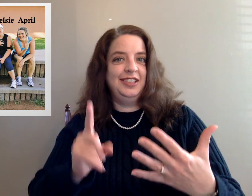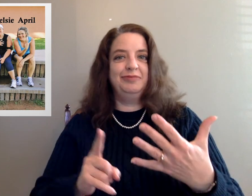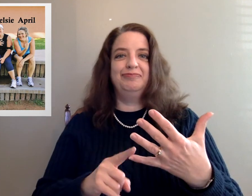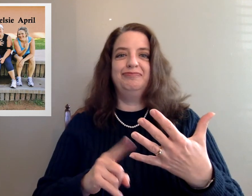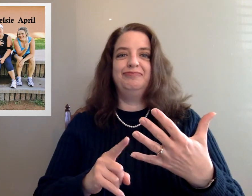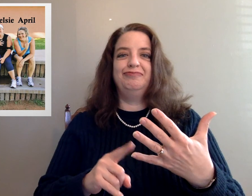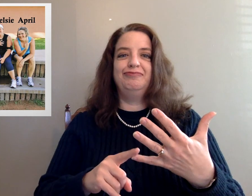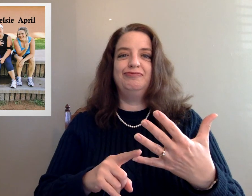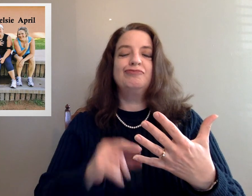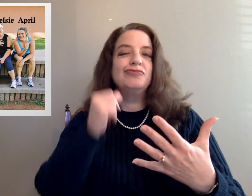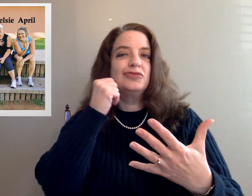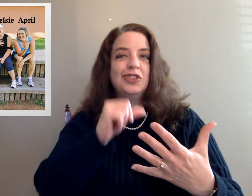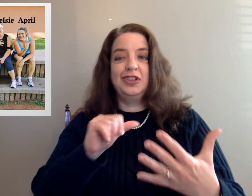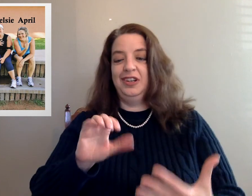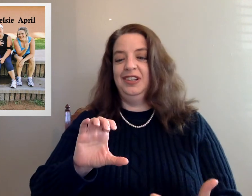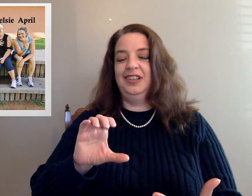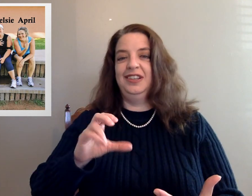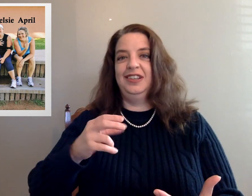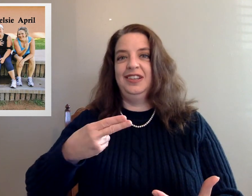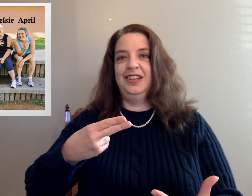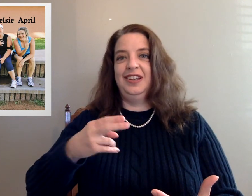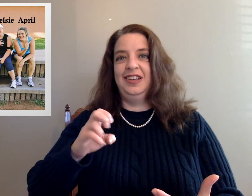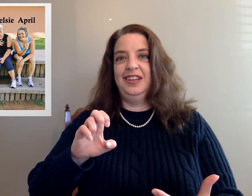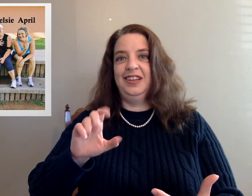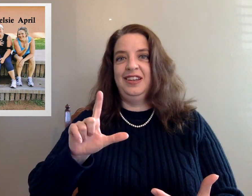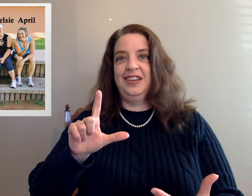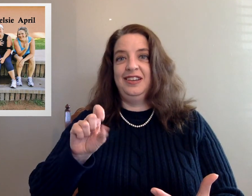And notice I kept that five on my left hand the whole time.